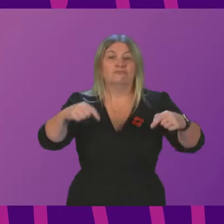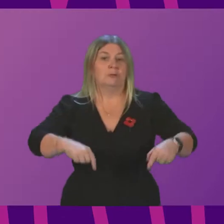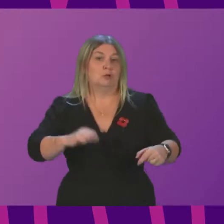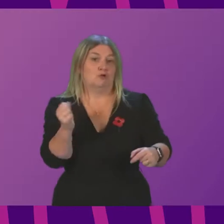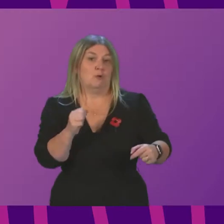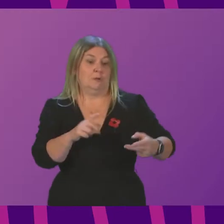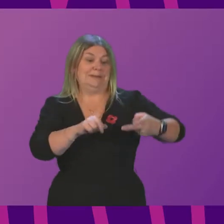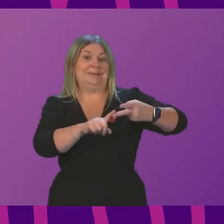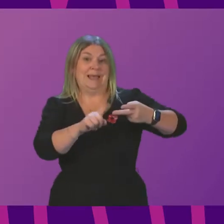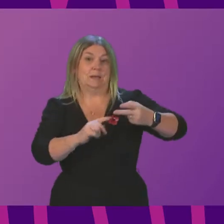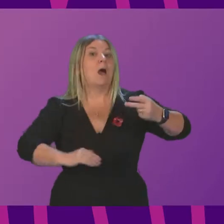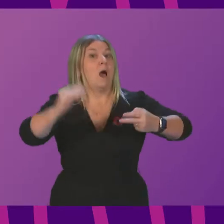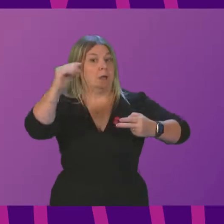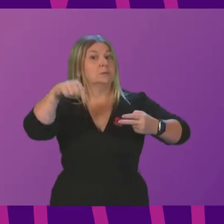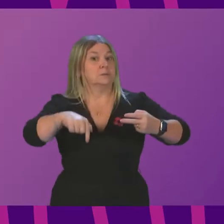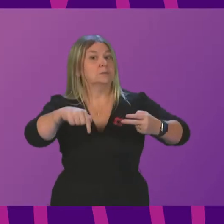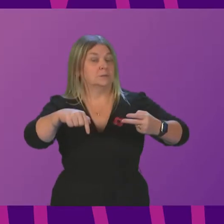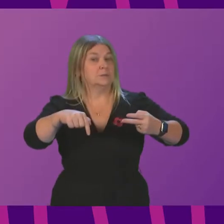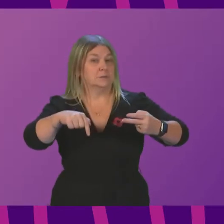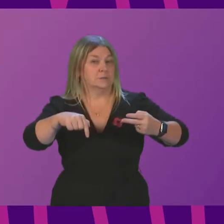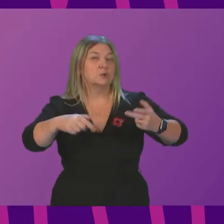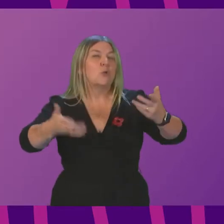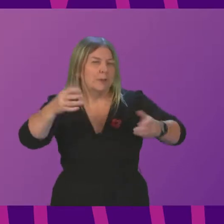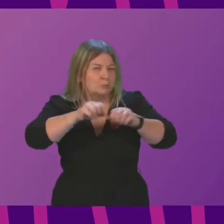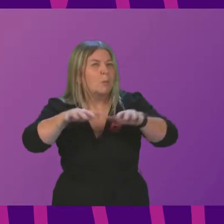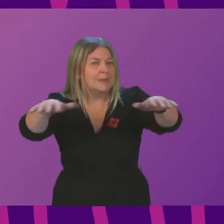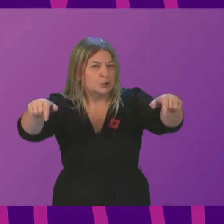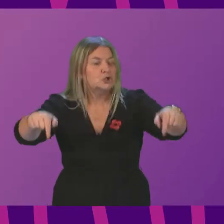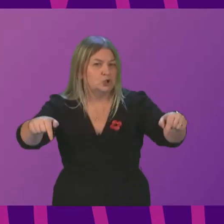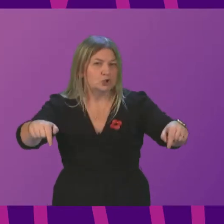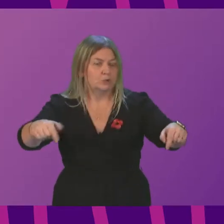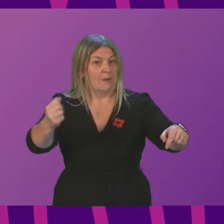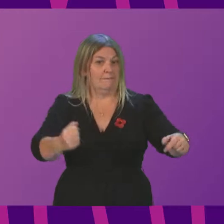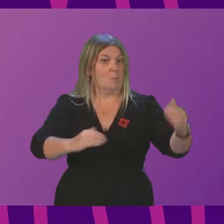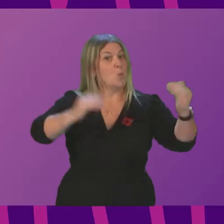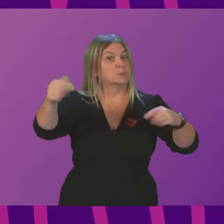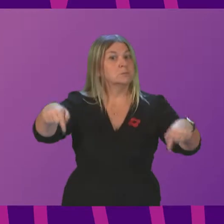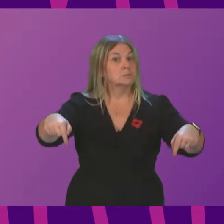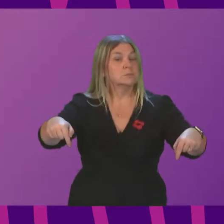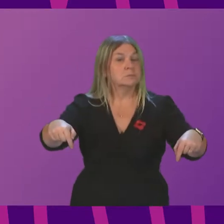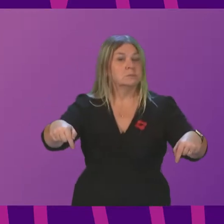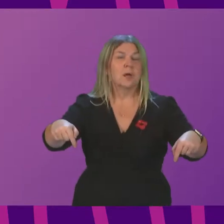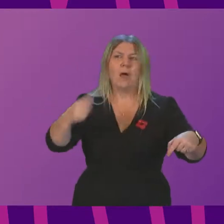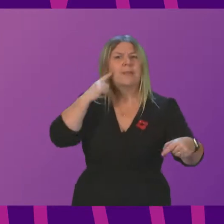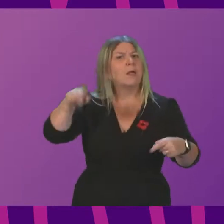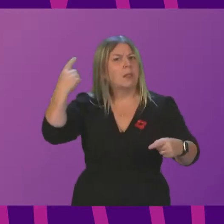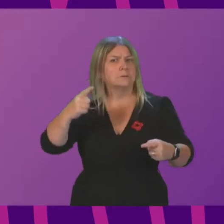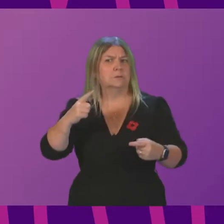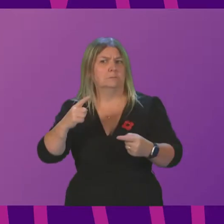charge points for electric vehicles per 100,000 of the population, second only to the City of London.